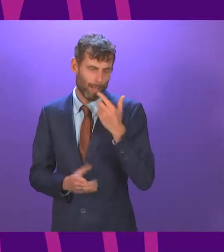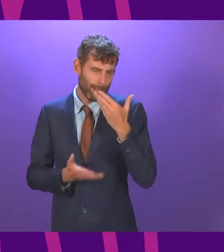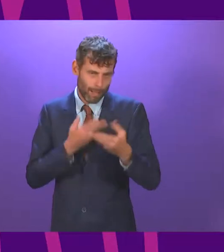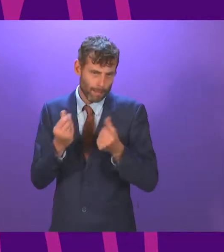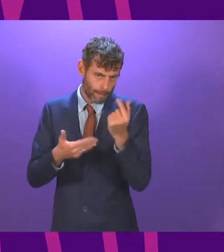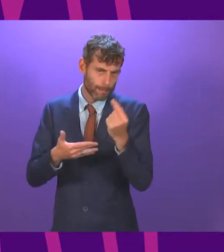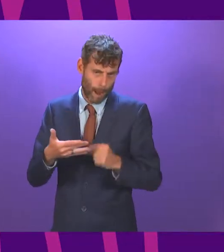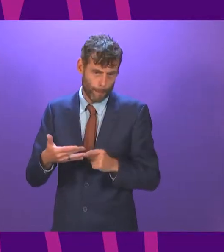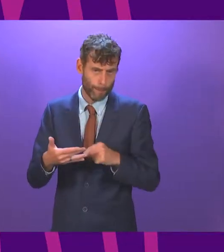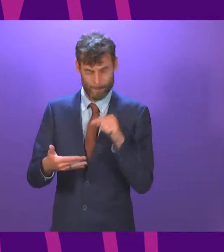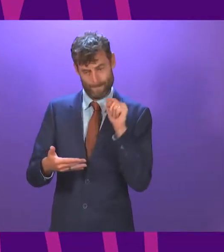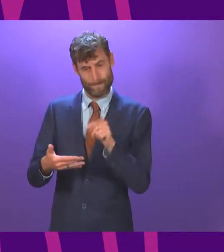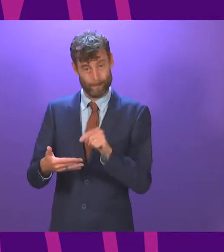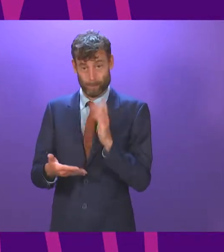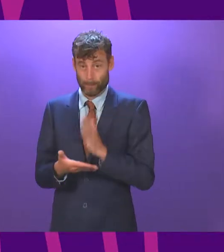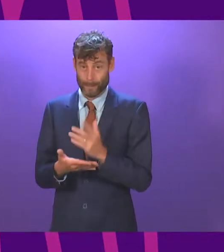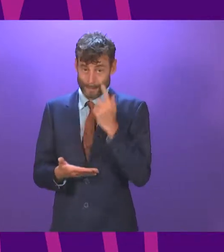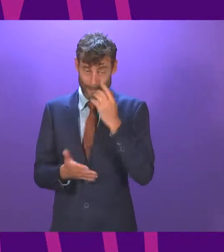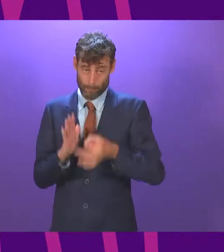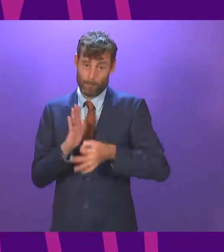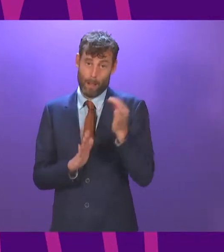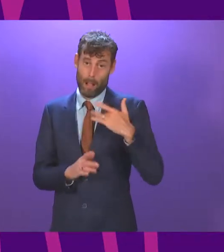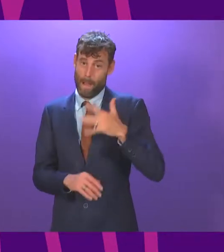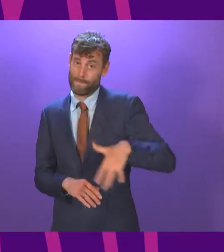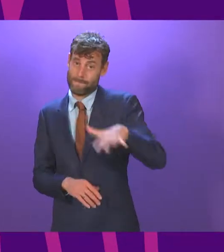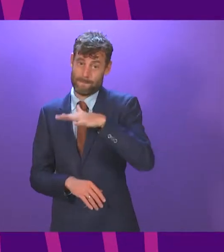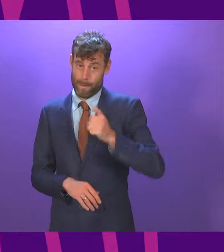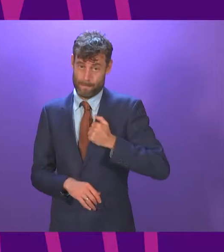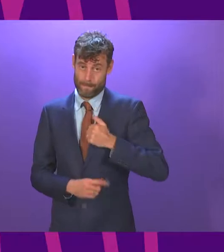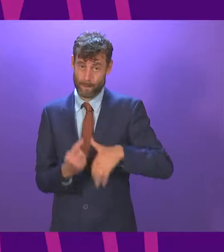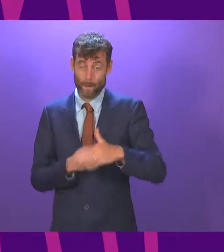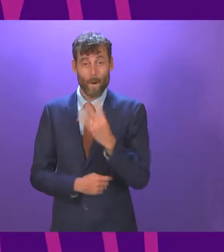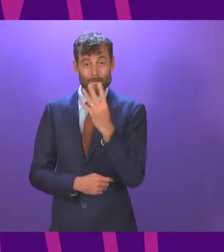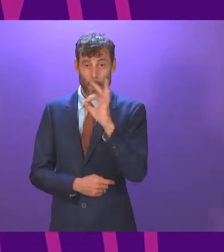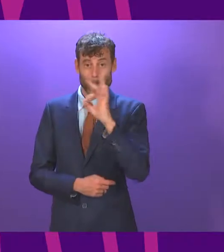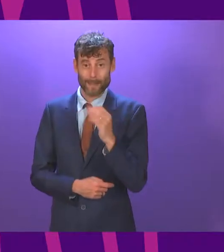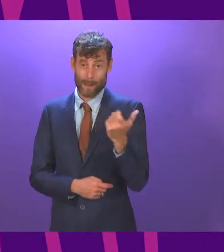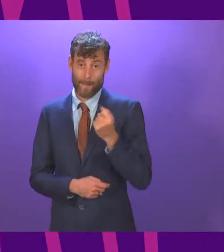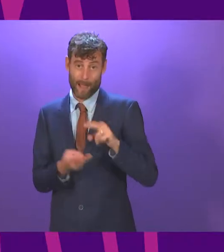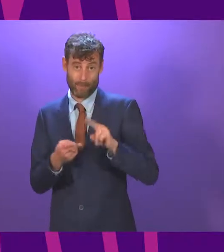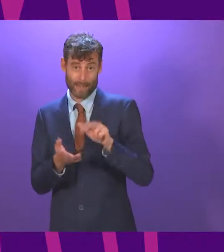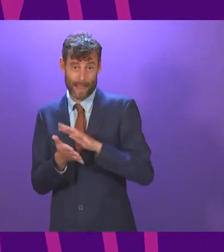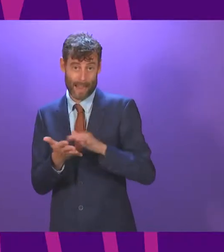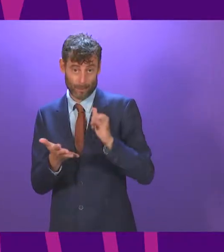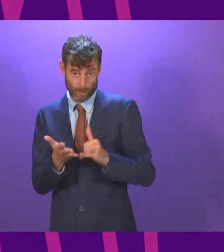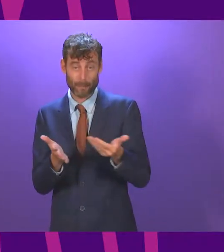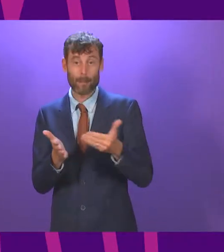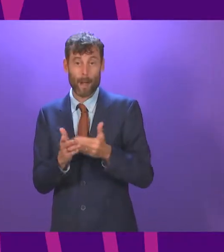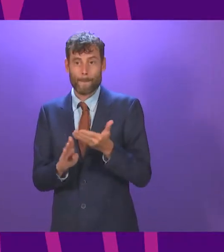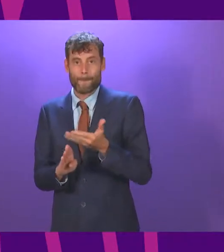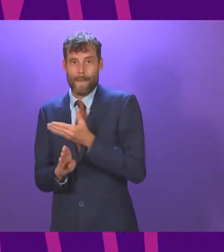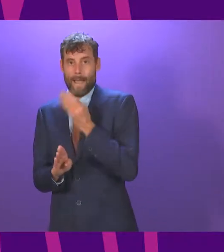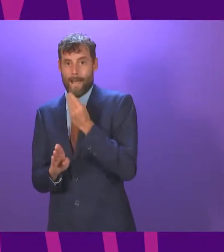for my constituents. First, the 4 per cent average pay rise for NHS workers, including full back pay. On top of the